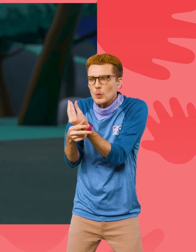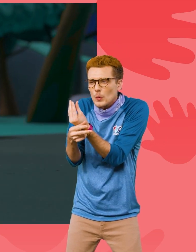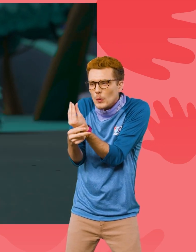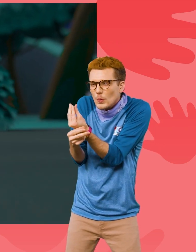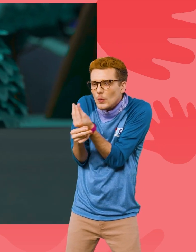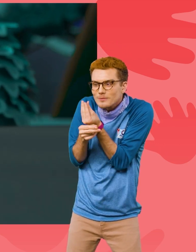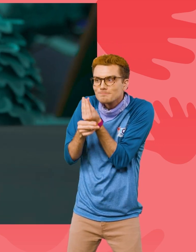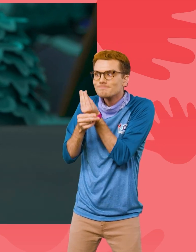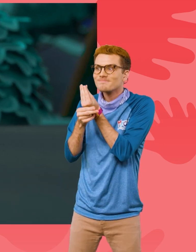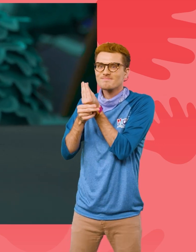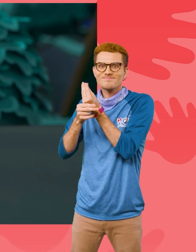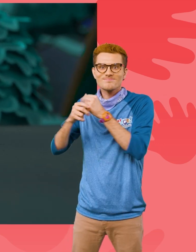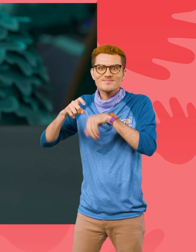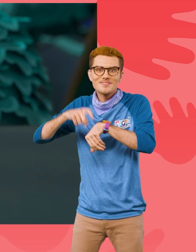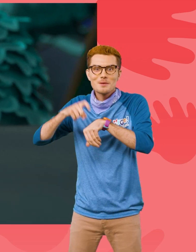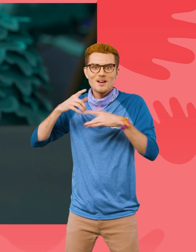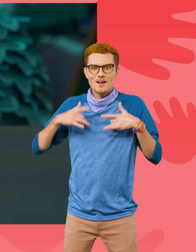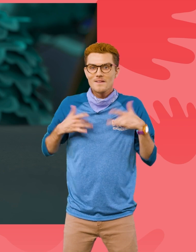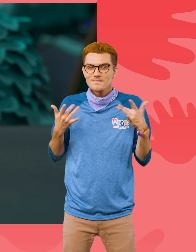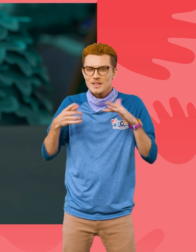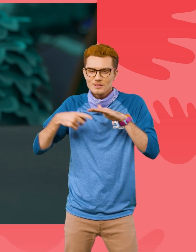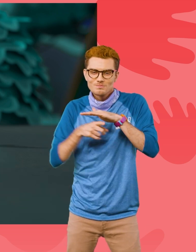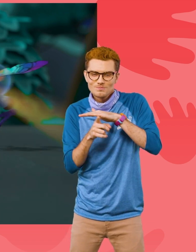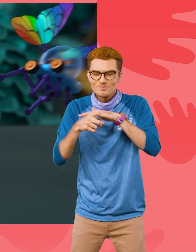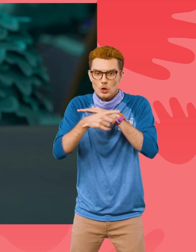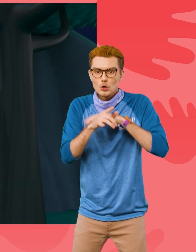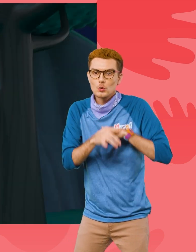The Blippi Mobile is ready for adventure!